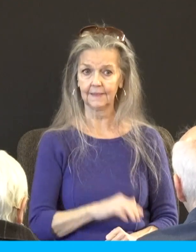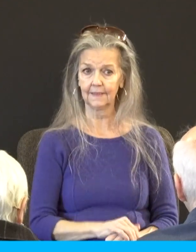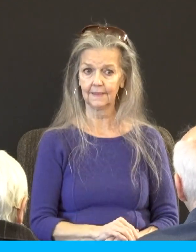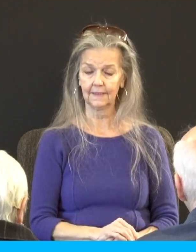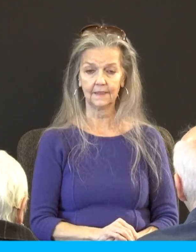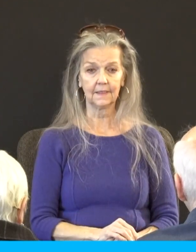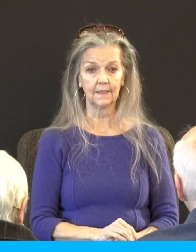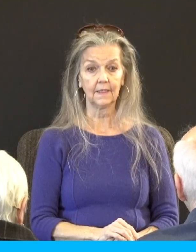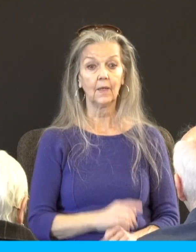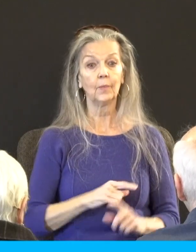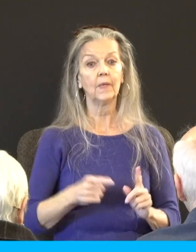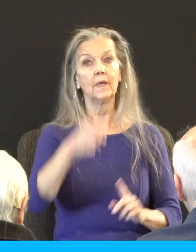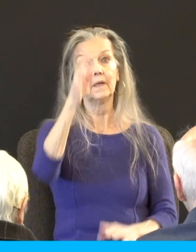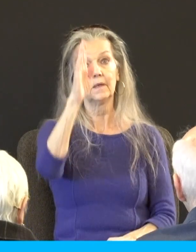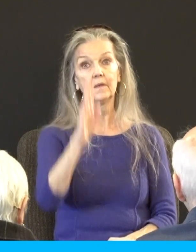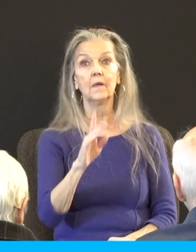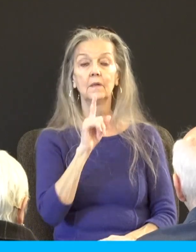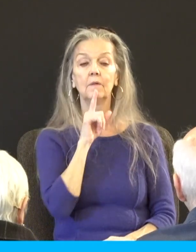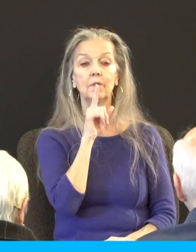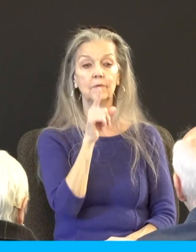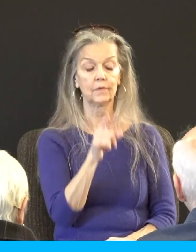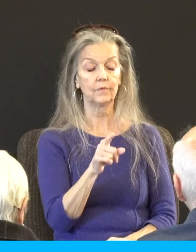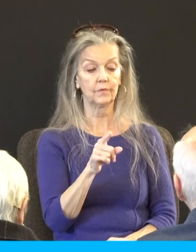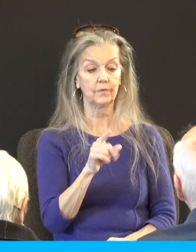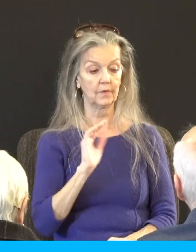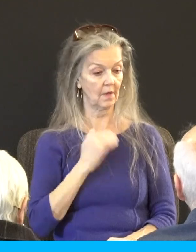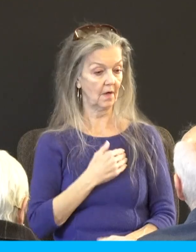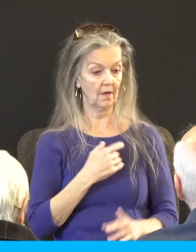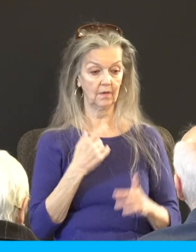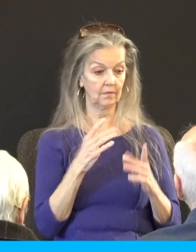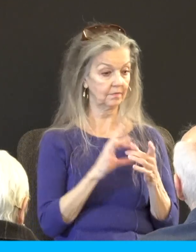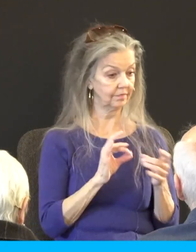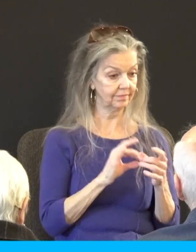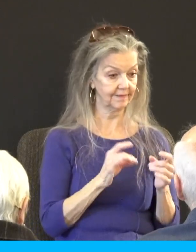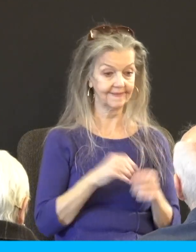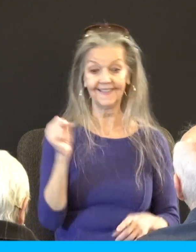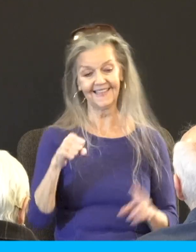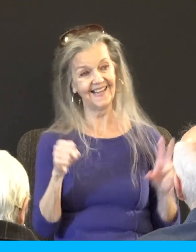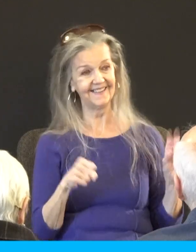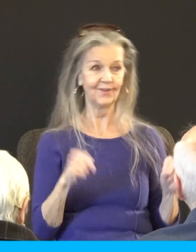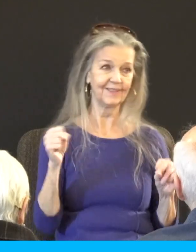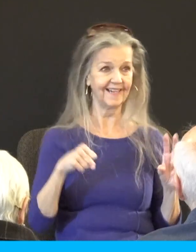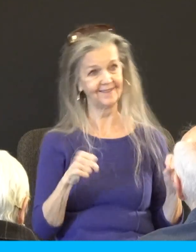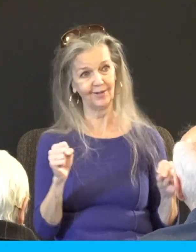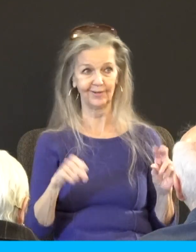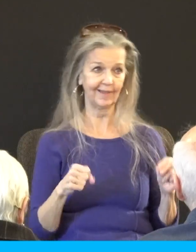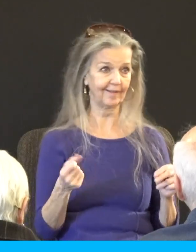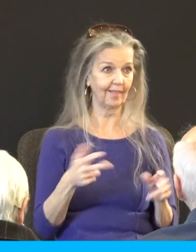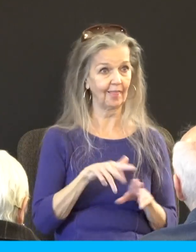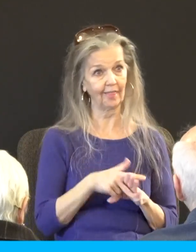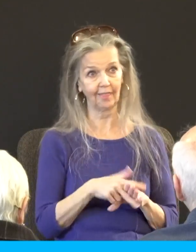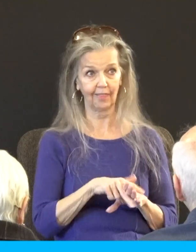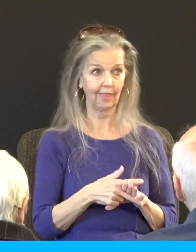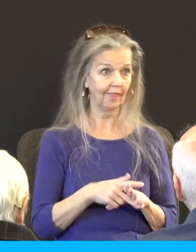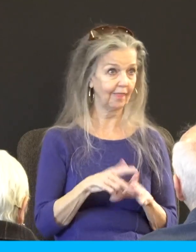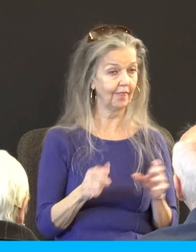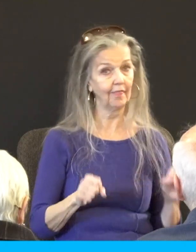But as God is true, our word toward you was not yea and nay. For the Son of God, Jesus Christ, who was preached among you by us,